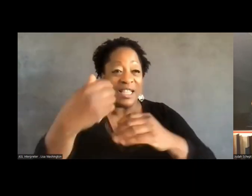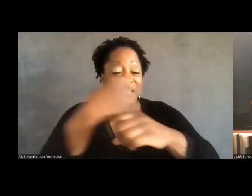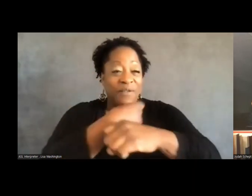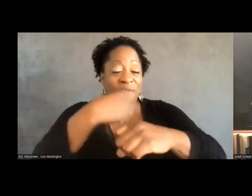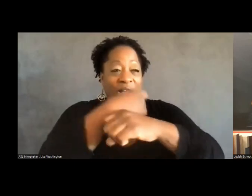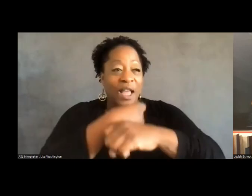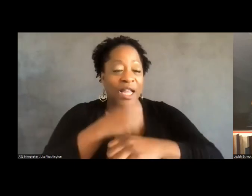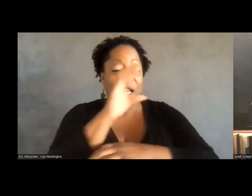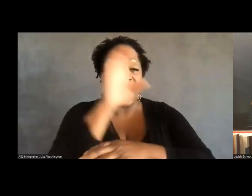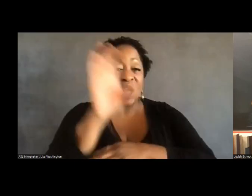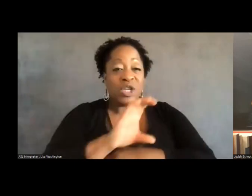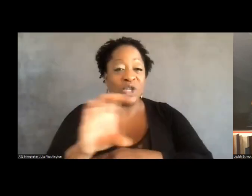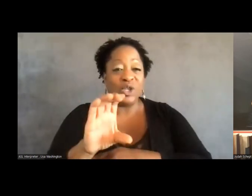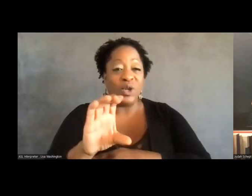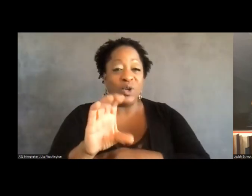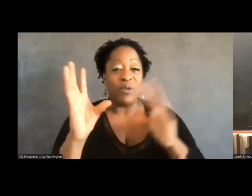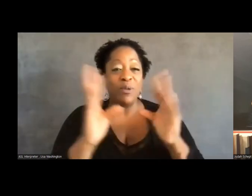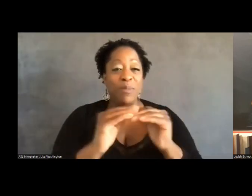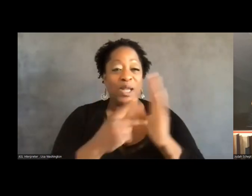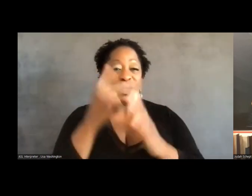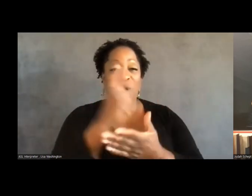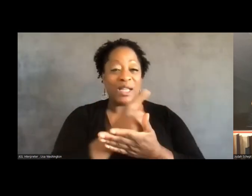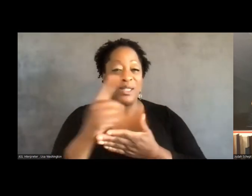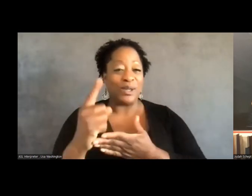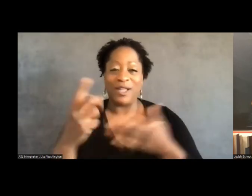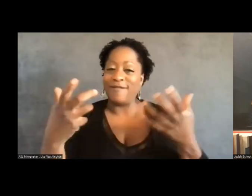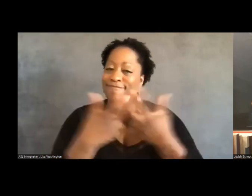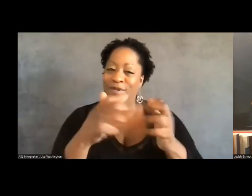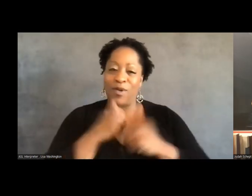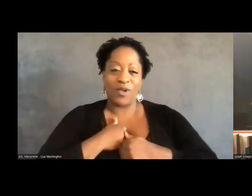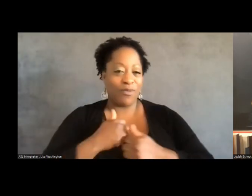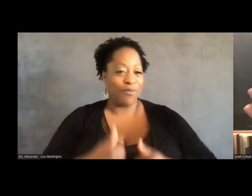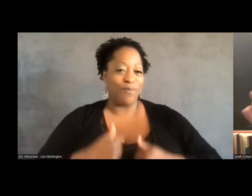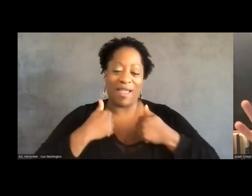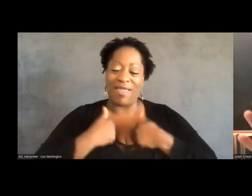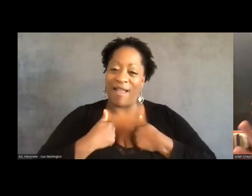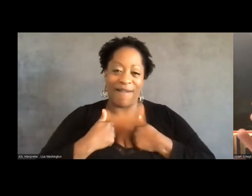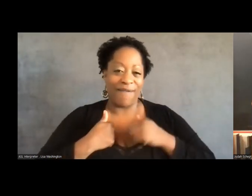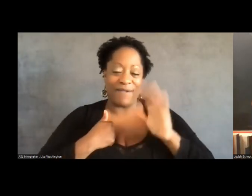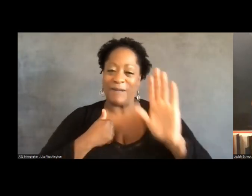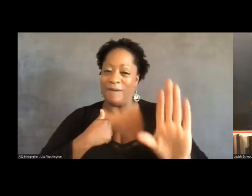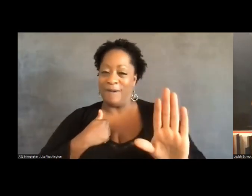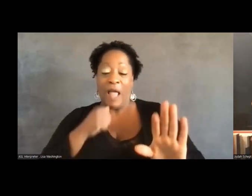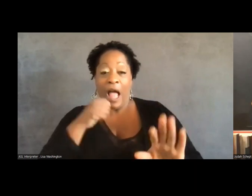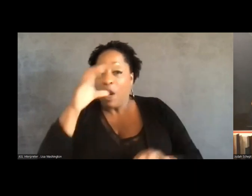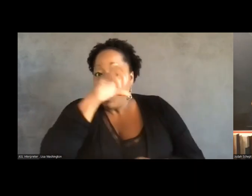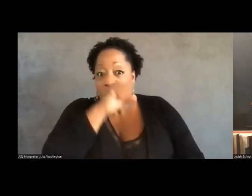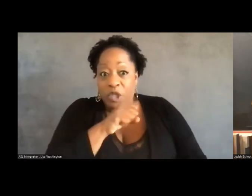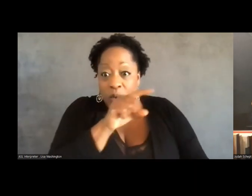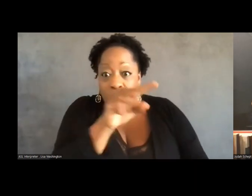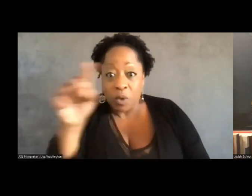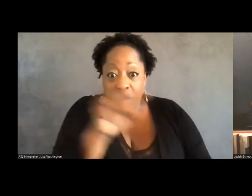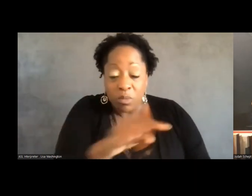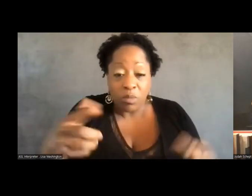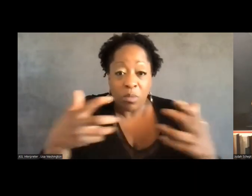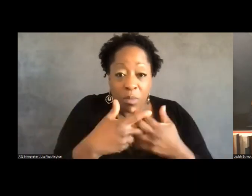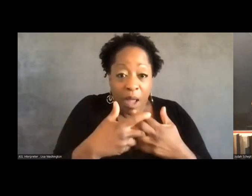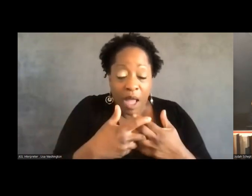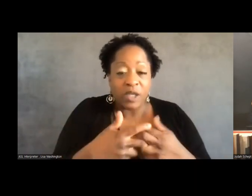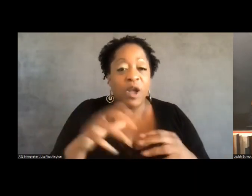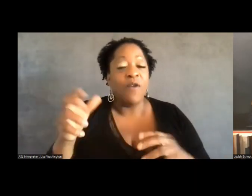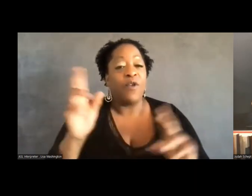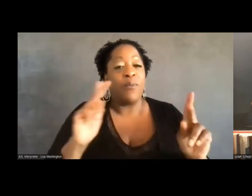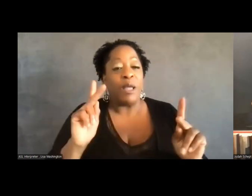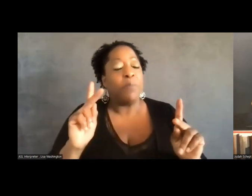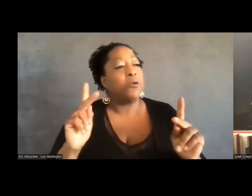like does not work with my life in this moment. And it works fine. Well, I don't want to make presumptions, but it does seem to work okay for other